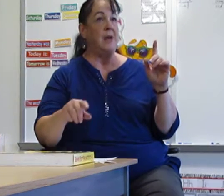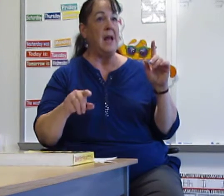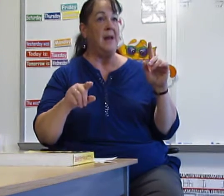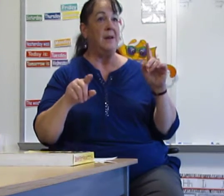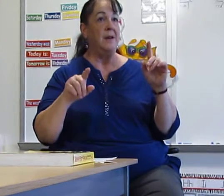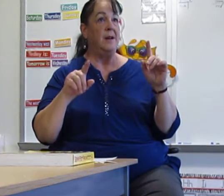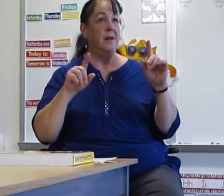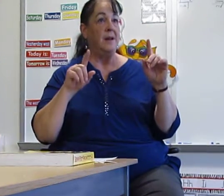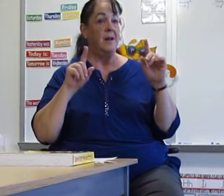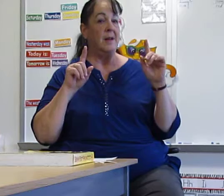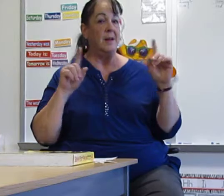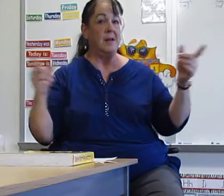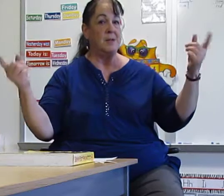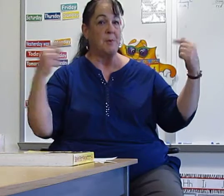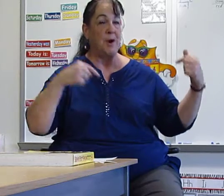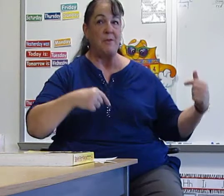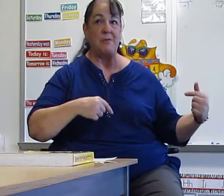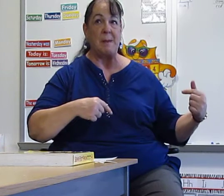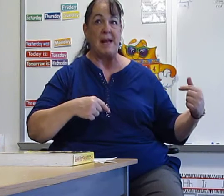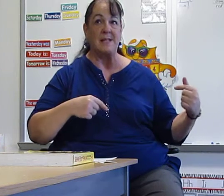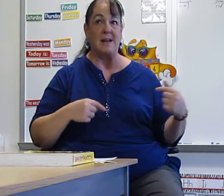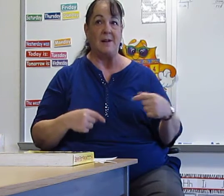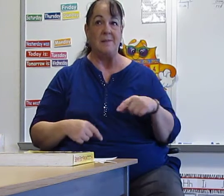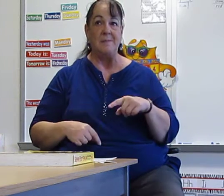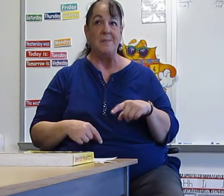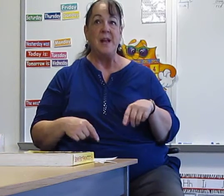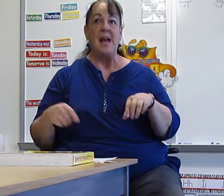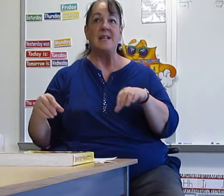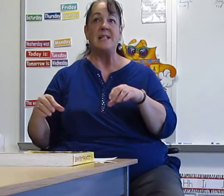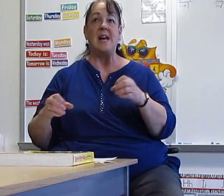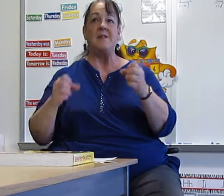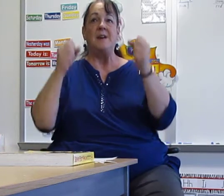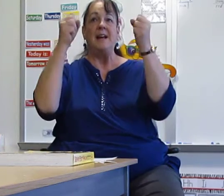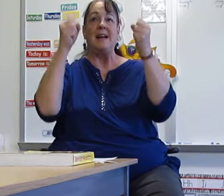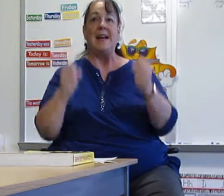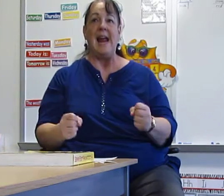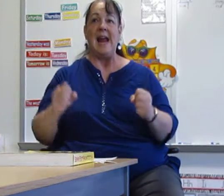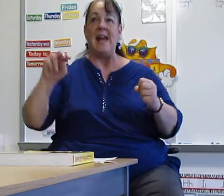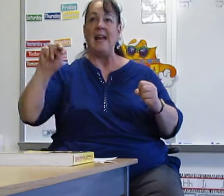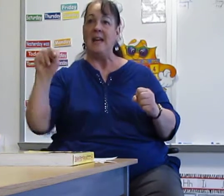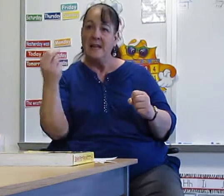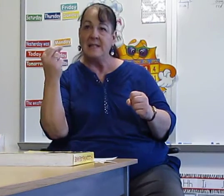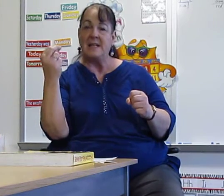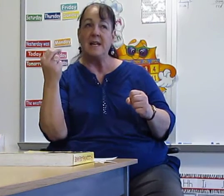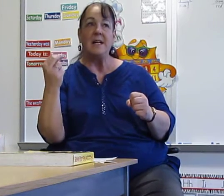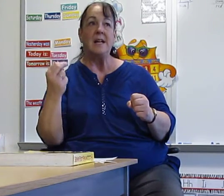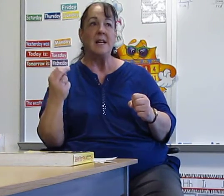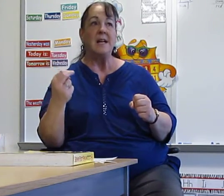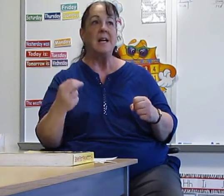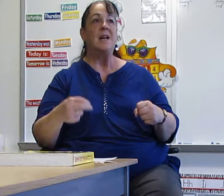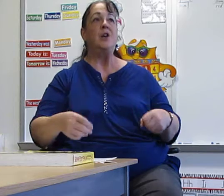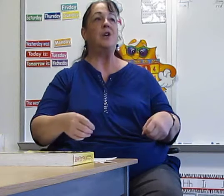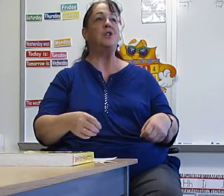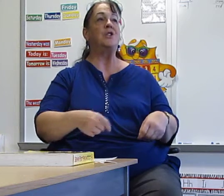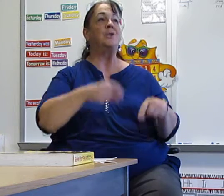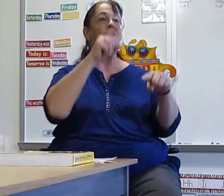can, that's brought over from ASL. Instead of can't, you can just do